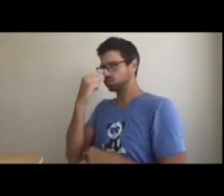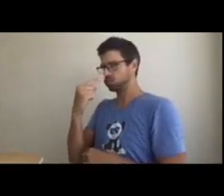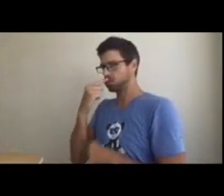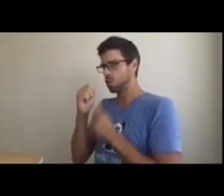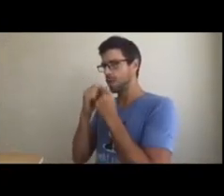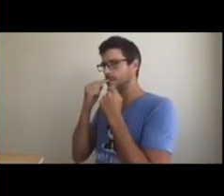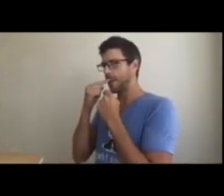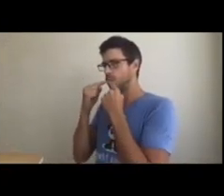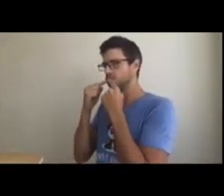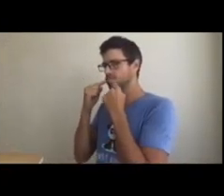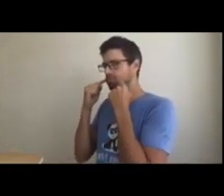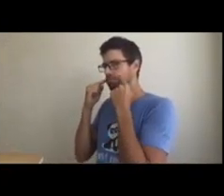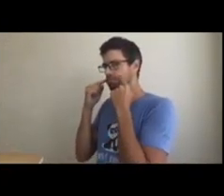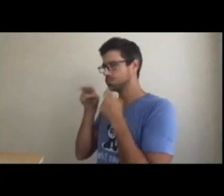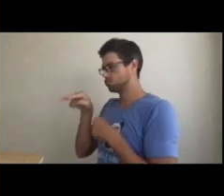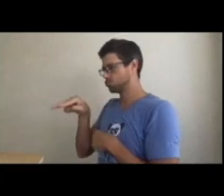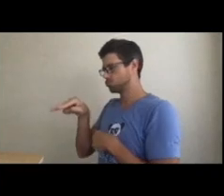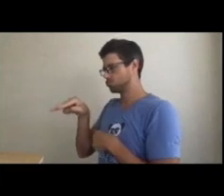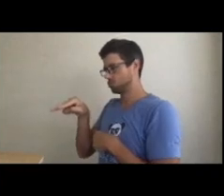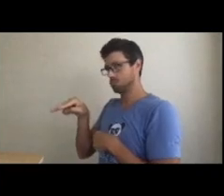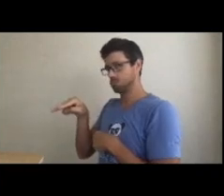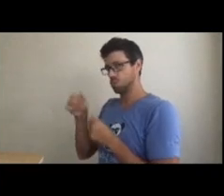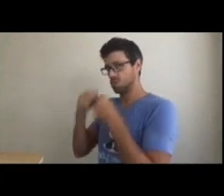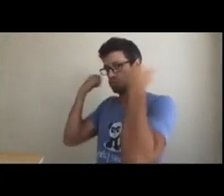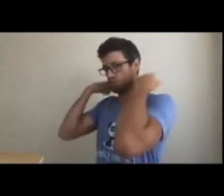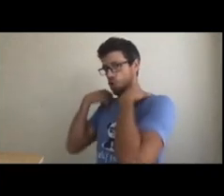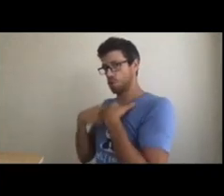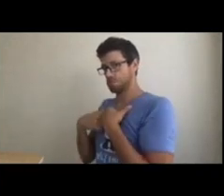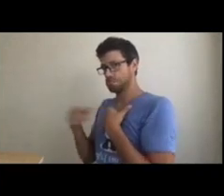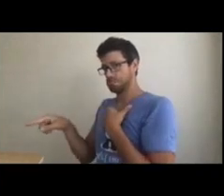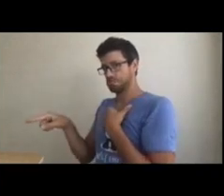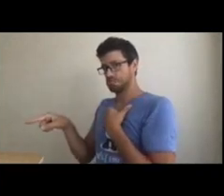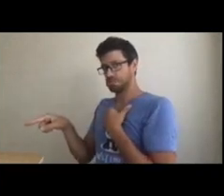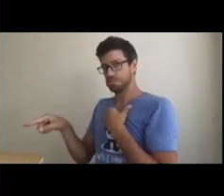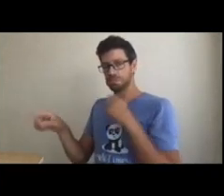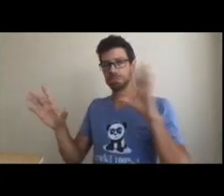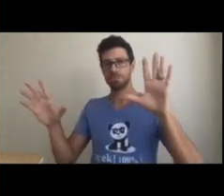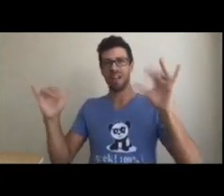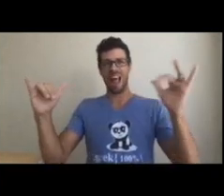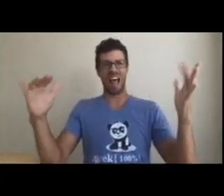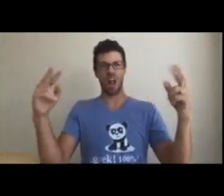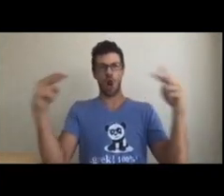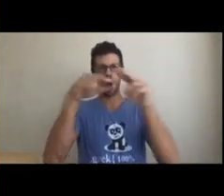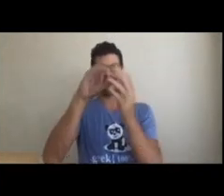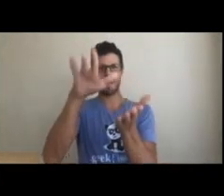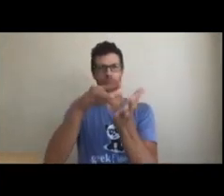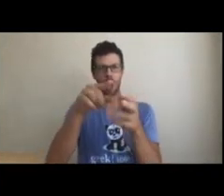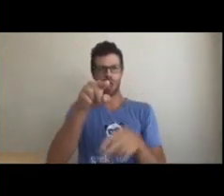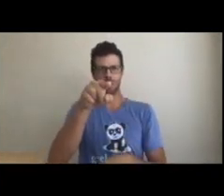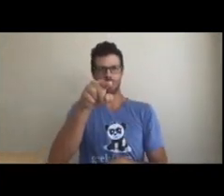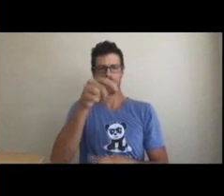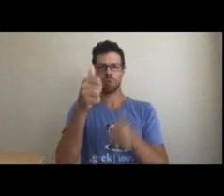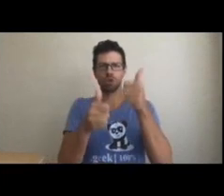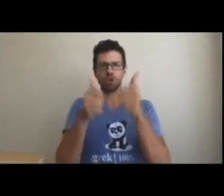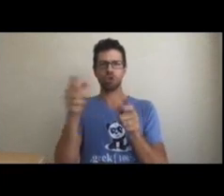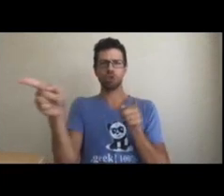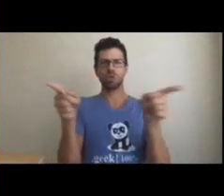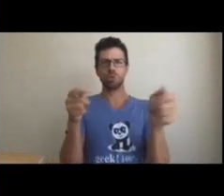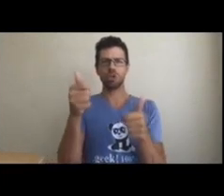one on the left. There's a young lady looking away with her jawbone revealed and wearing a hat.